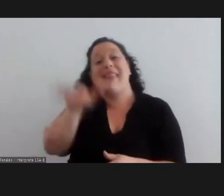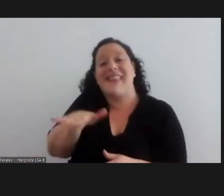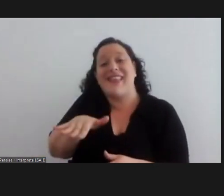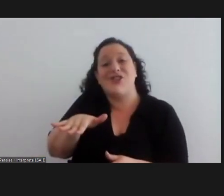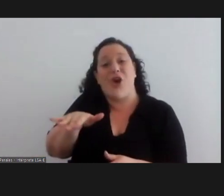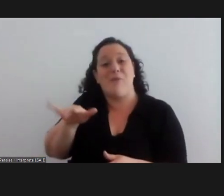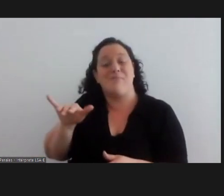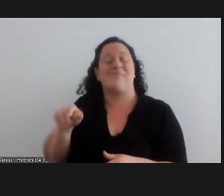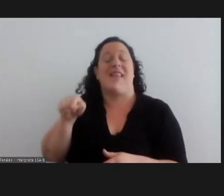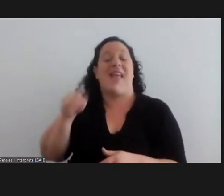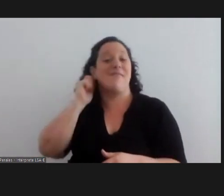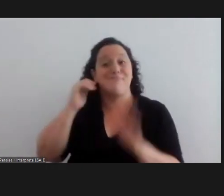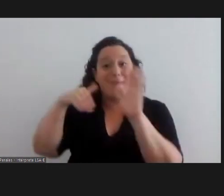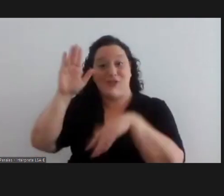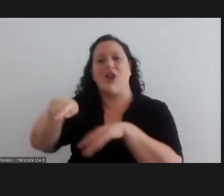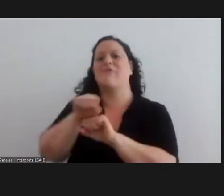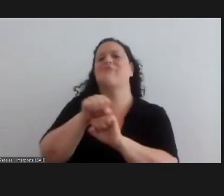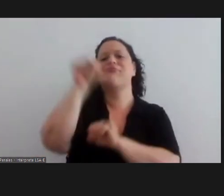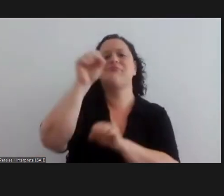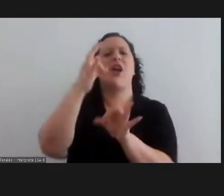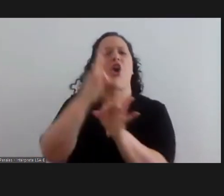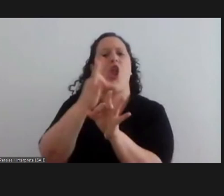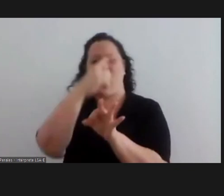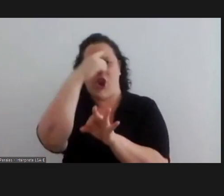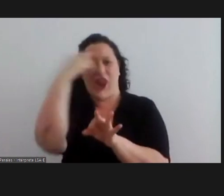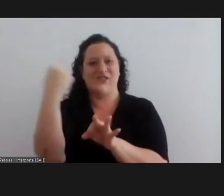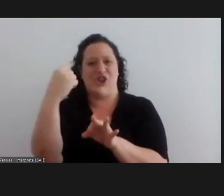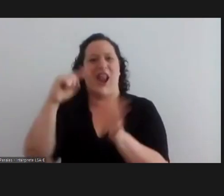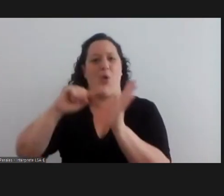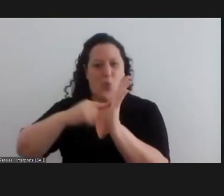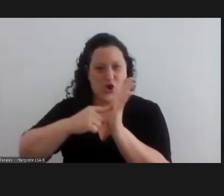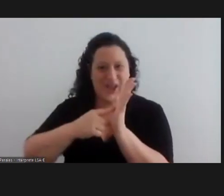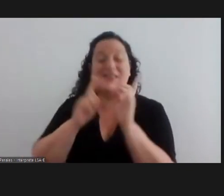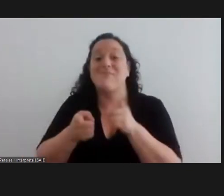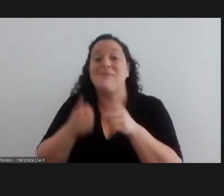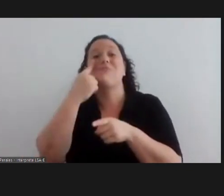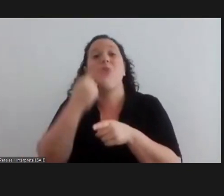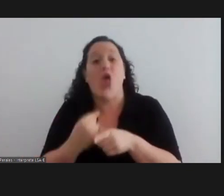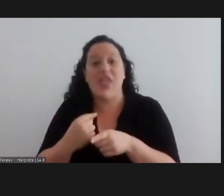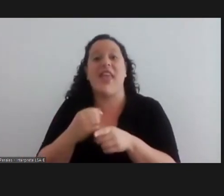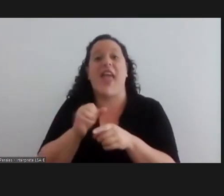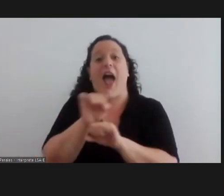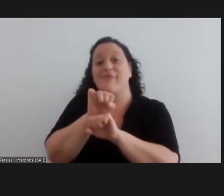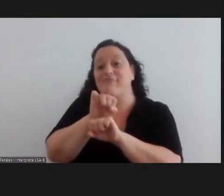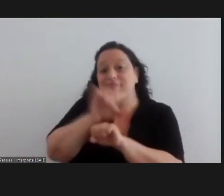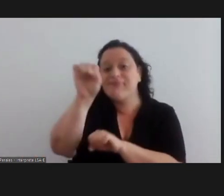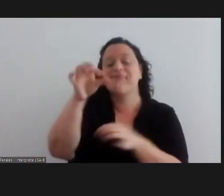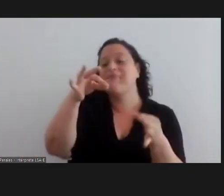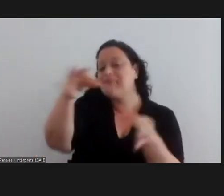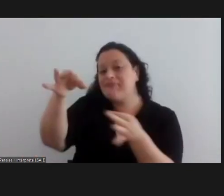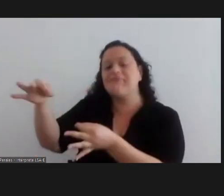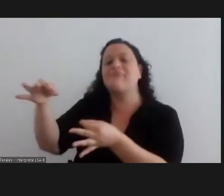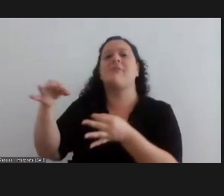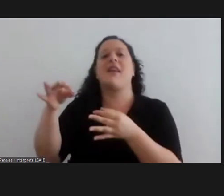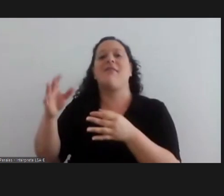grandson graduated at the national buenos aires school the day of the graduation they covered the entire